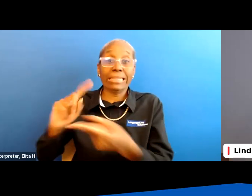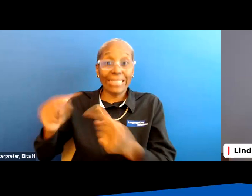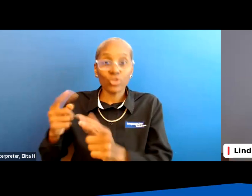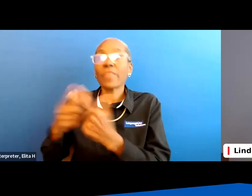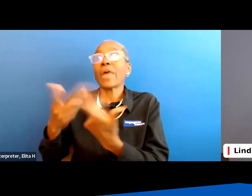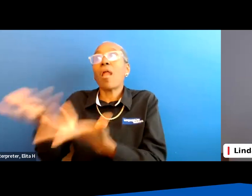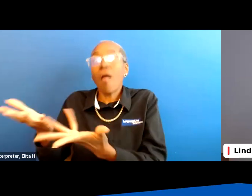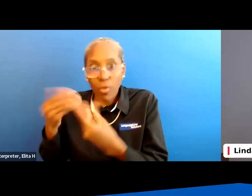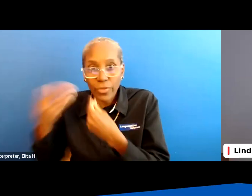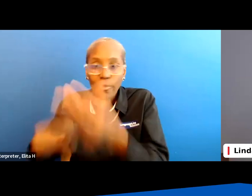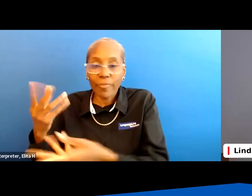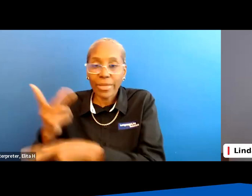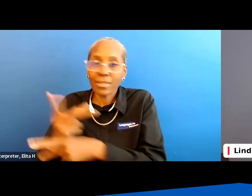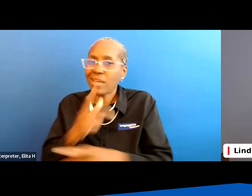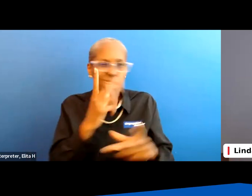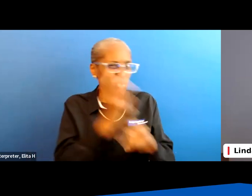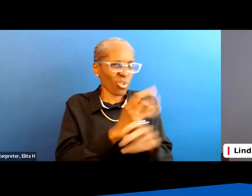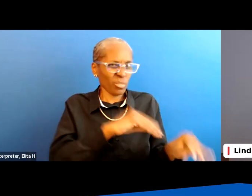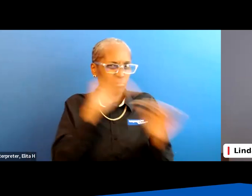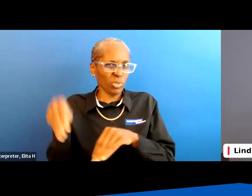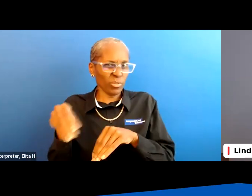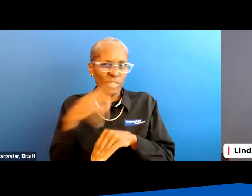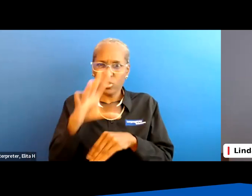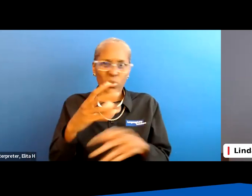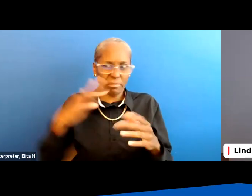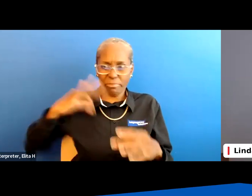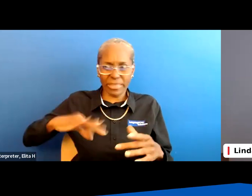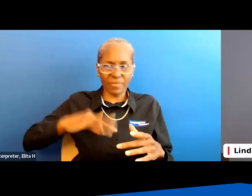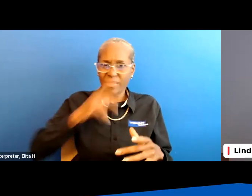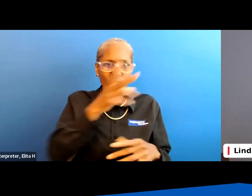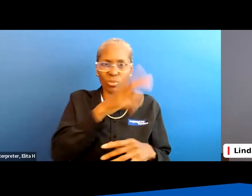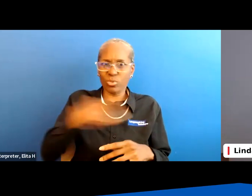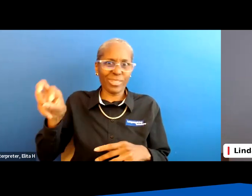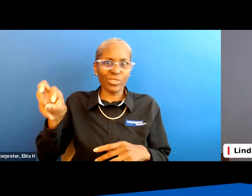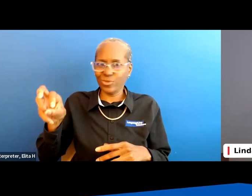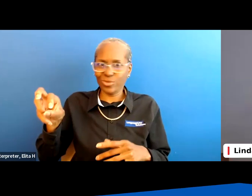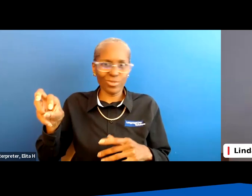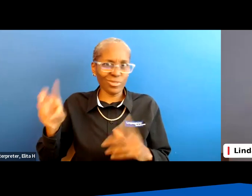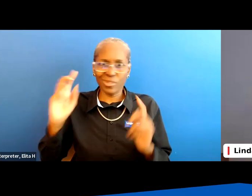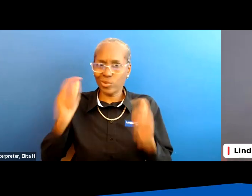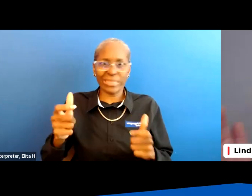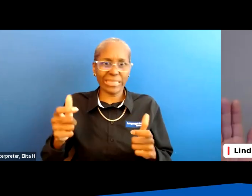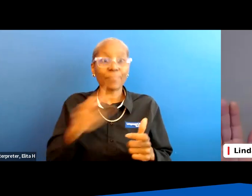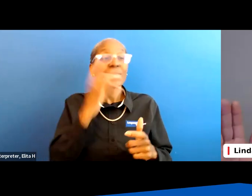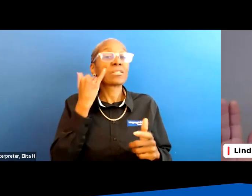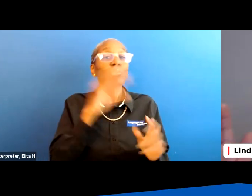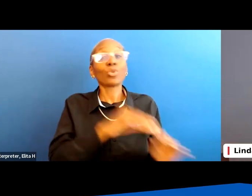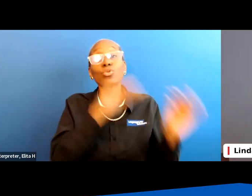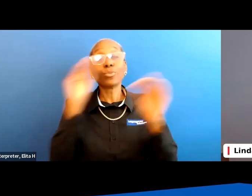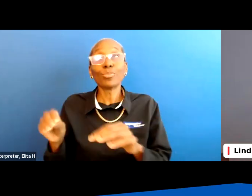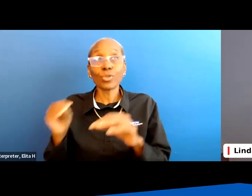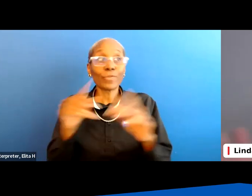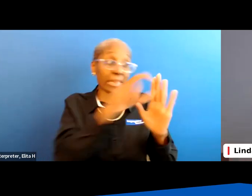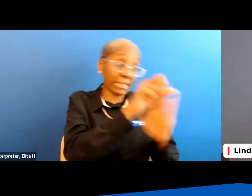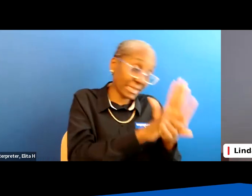to move because sometimes your benefits don't change um as quickly as you move so if you move you know you're in